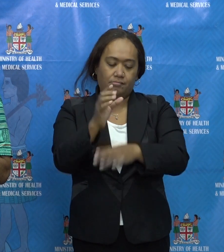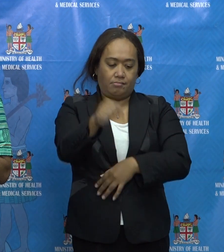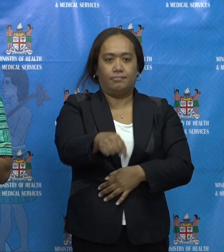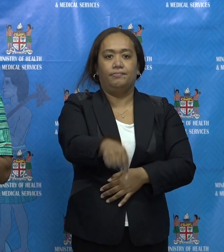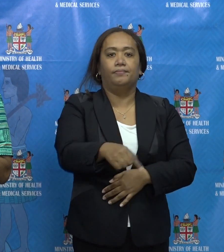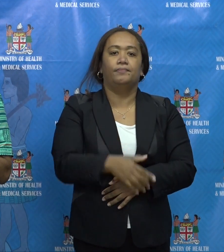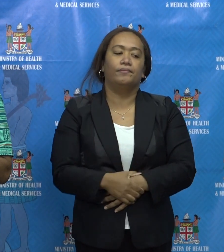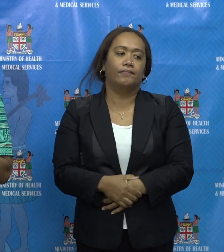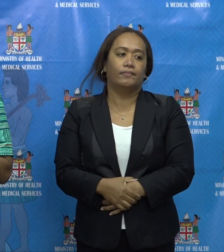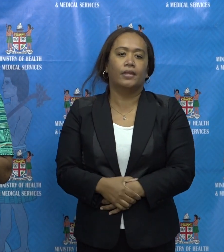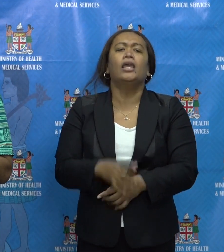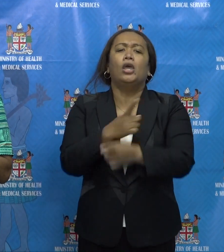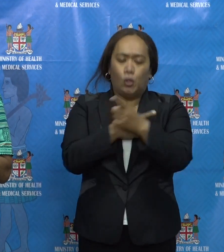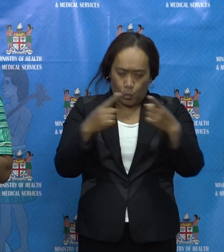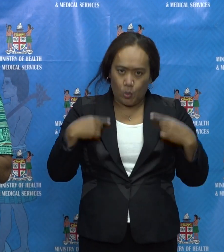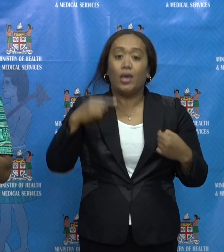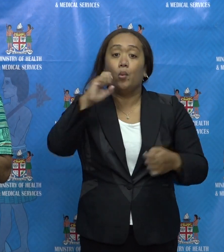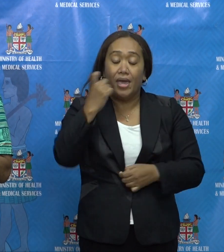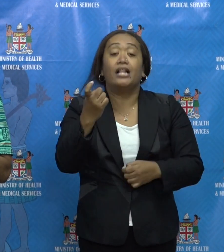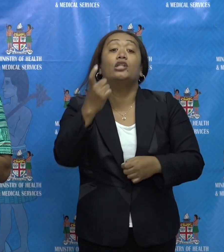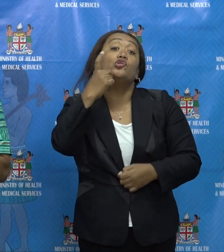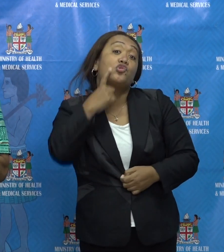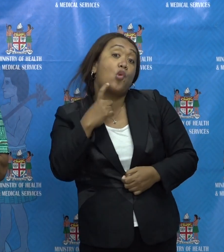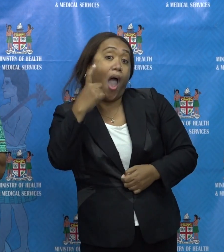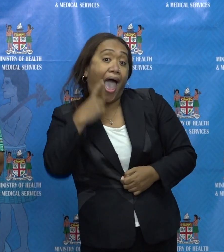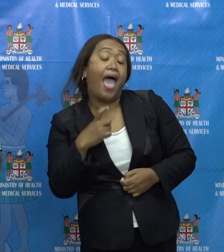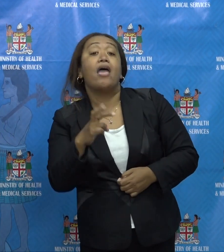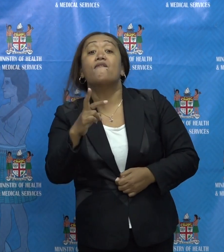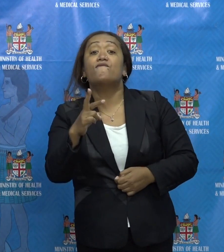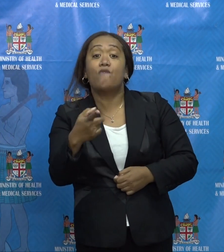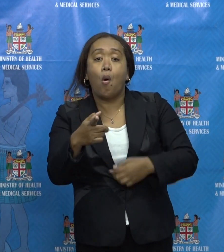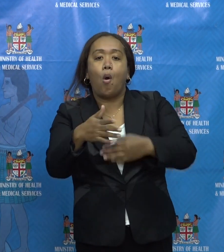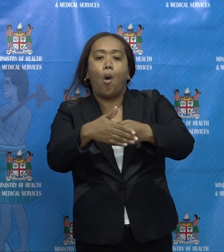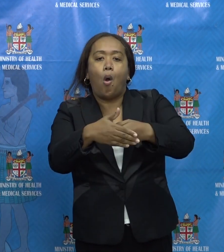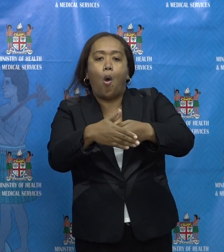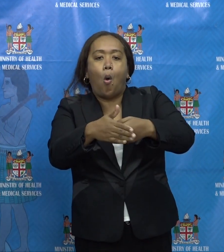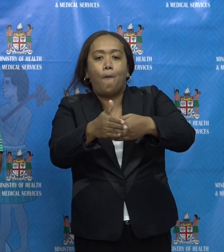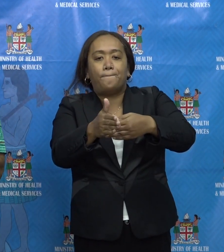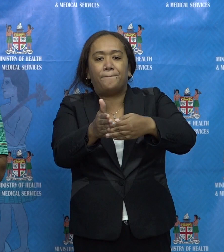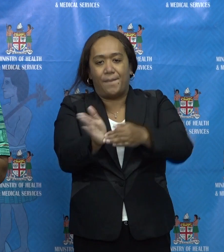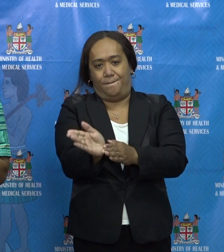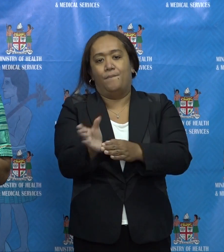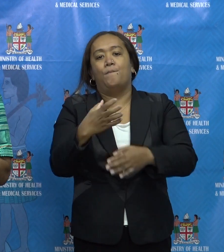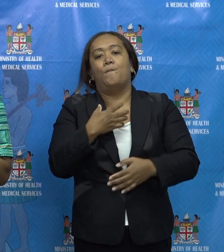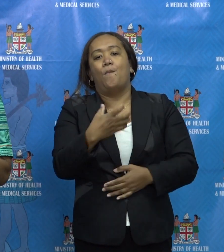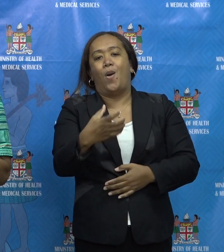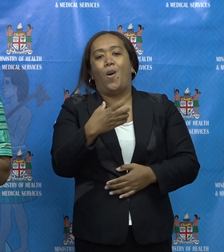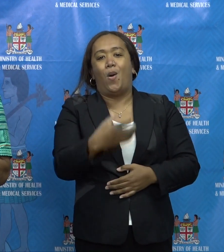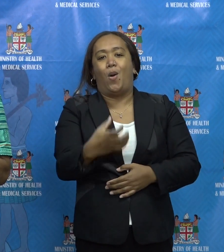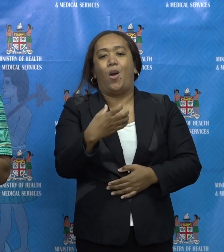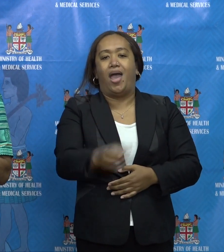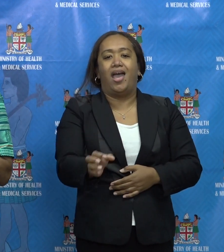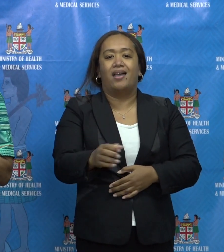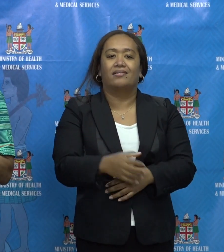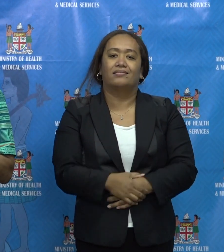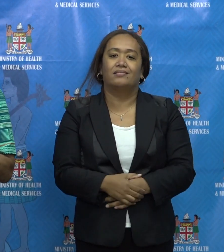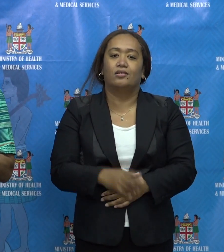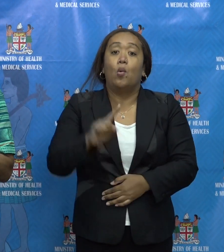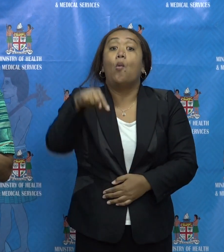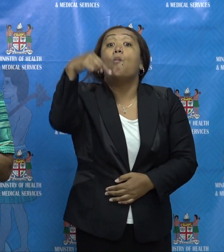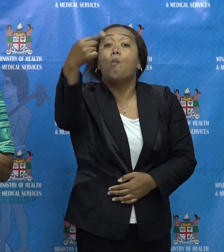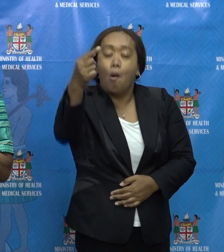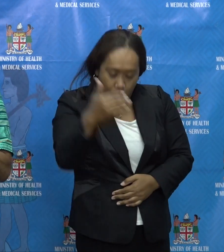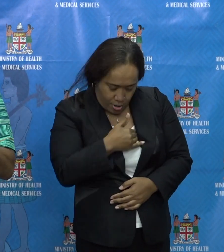isolation facilities out in the community. We have discussed this morning, and we will be discussing tomorrow morning,